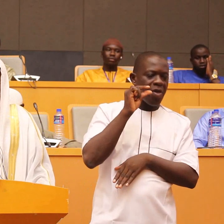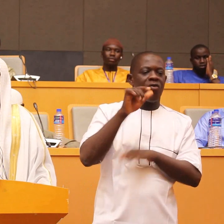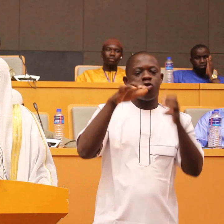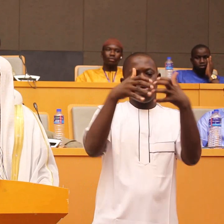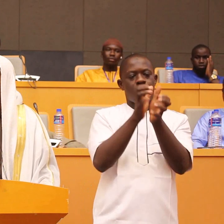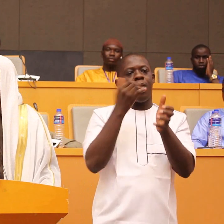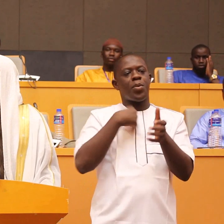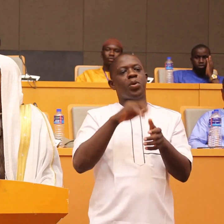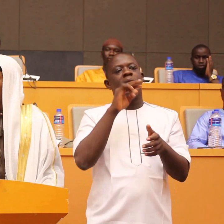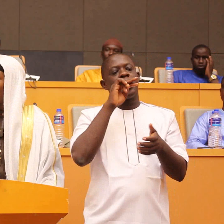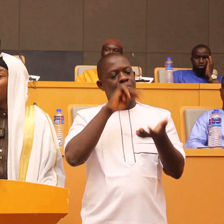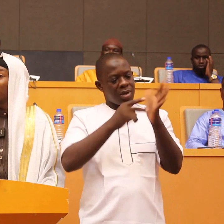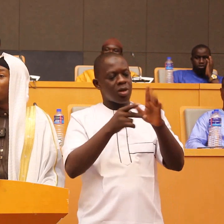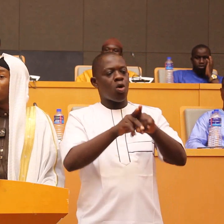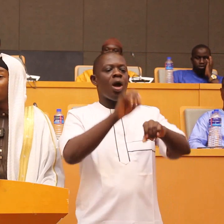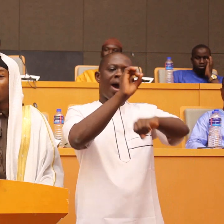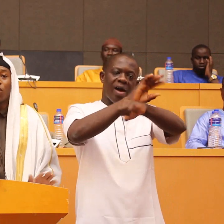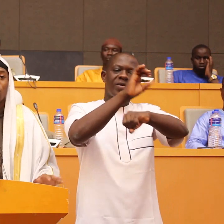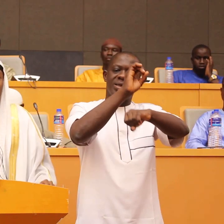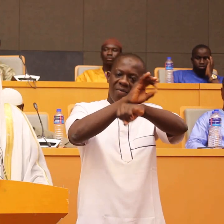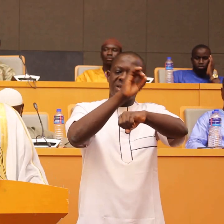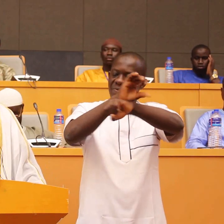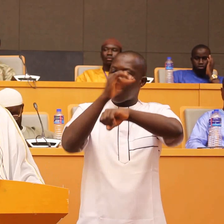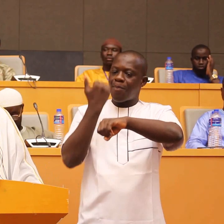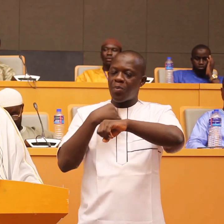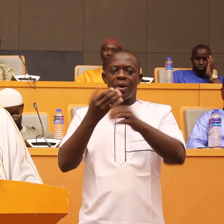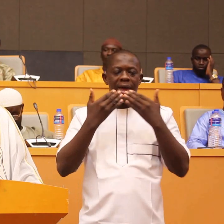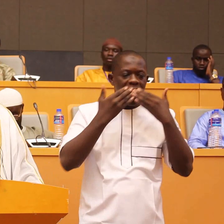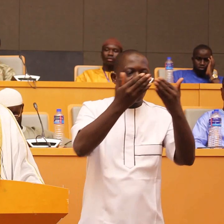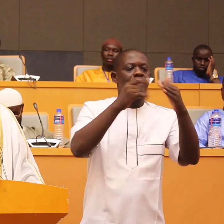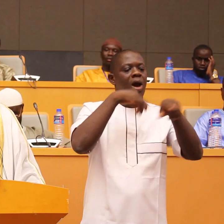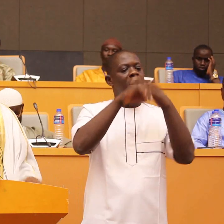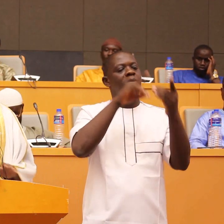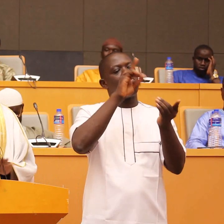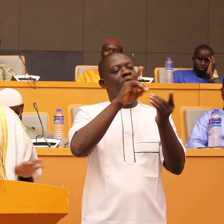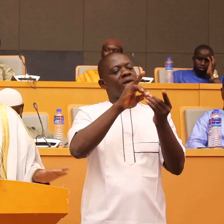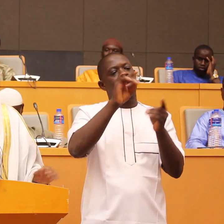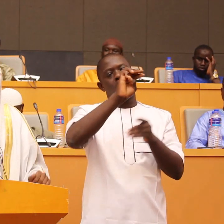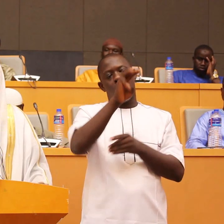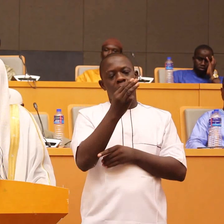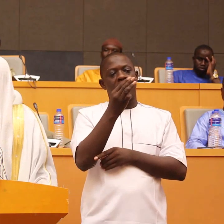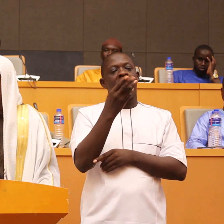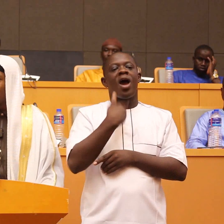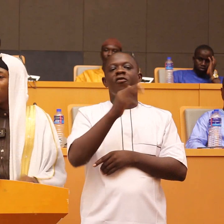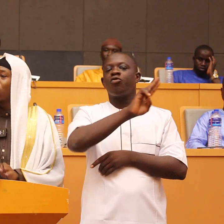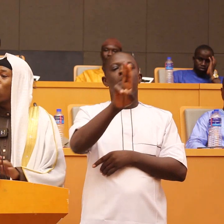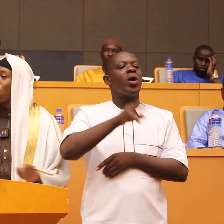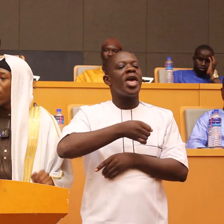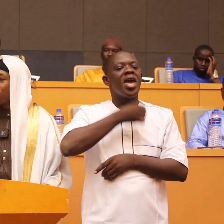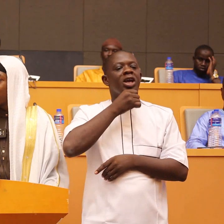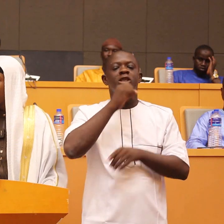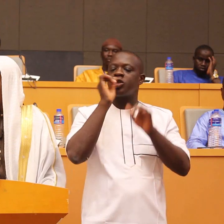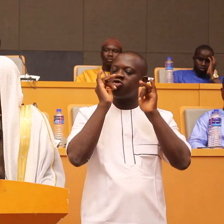which is ummah to da'wah to convey the message of Rasulullah sallallahu alayhi wa sallam there is no age restriction there